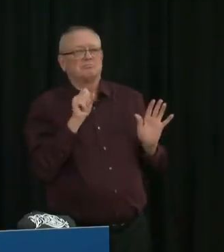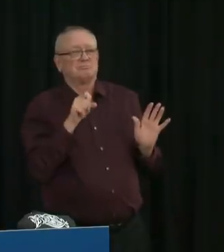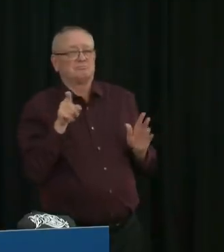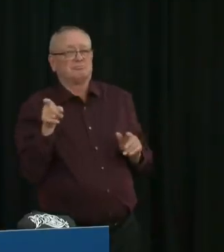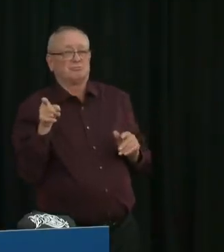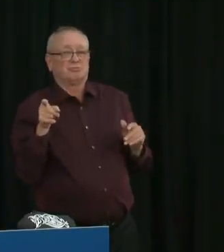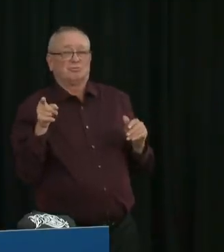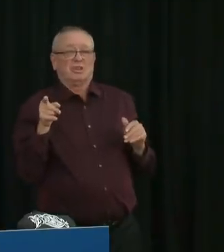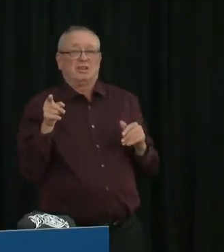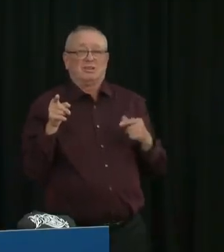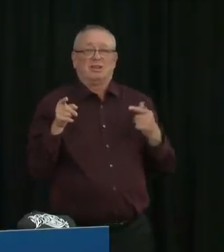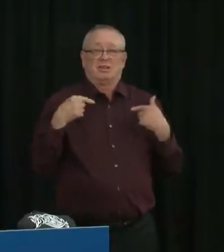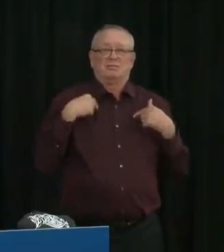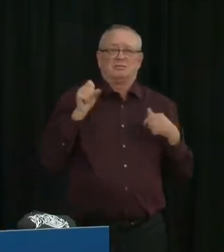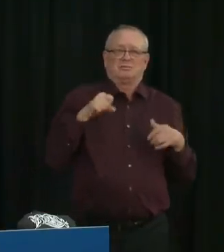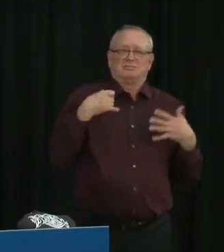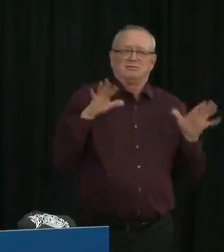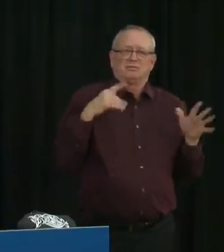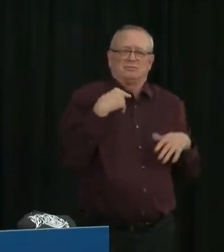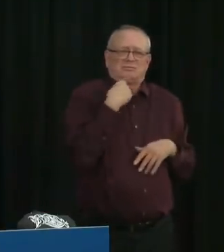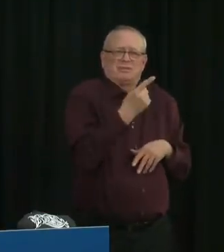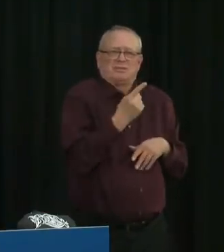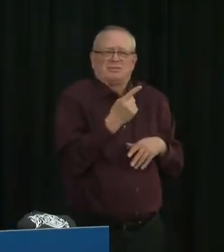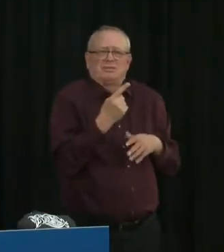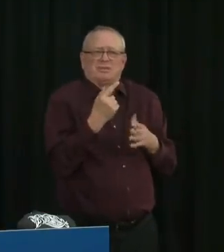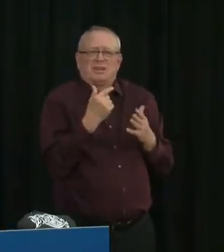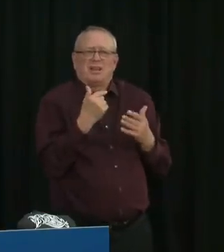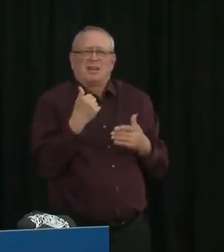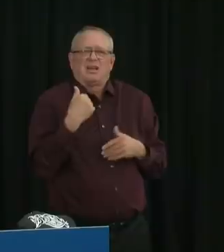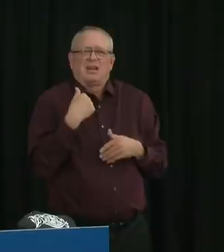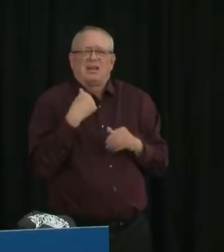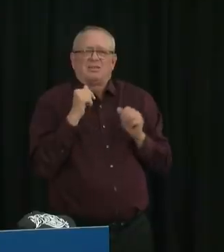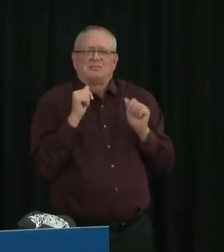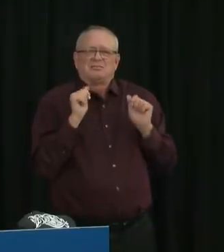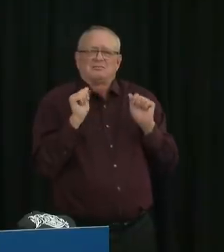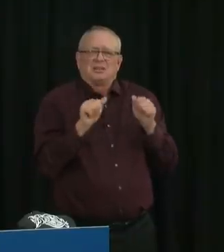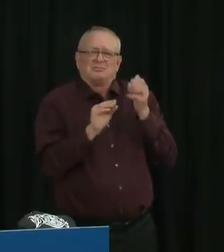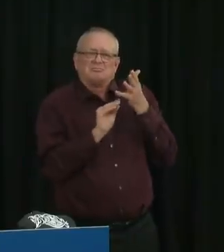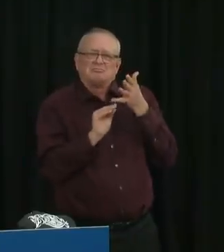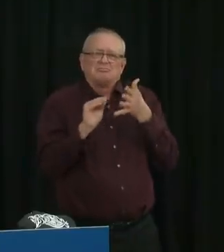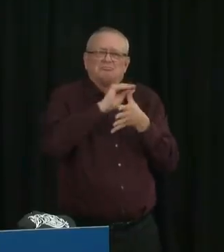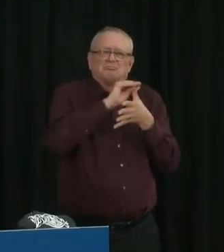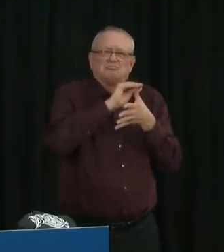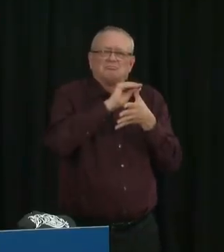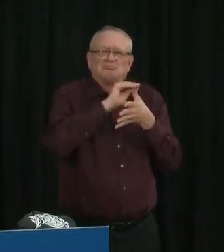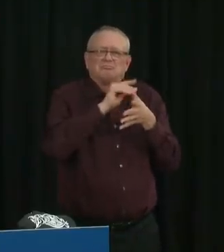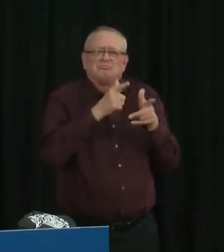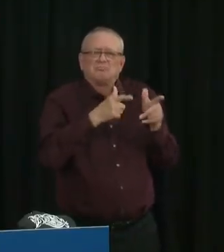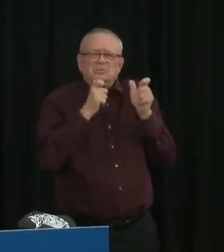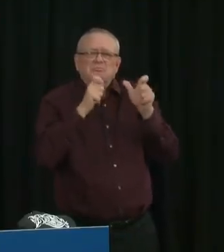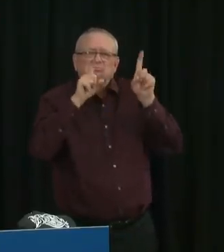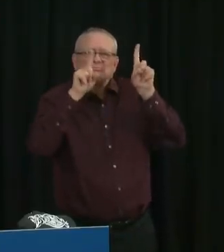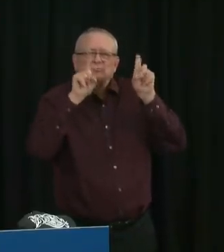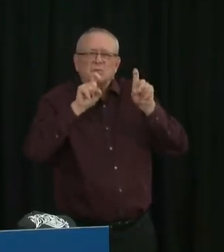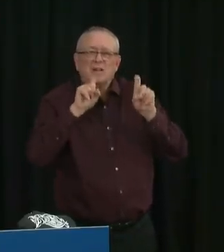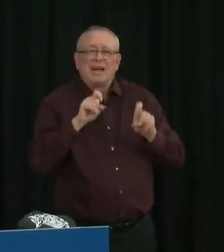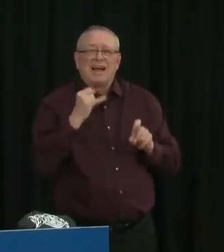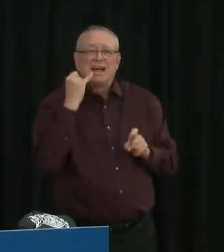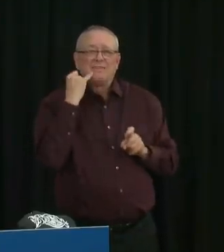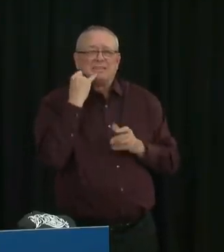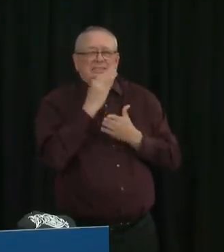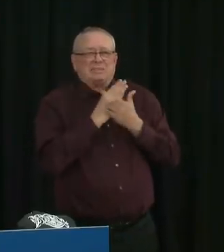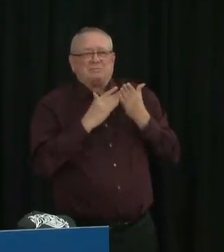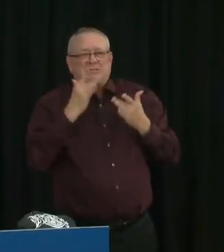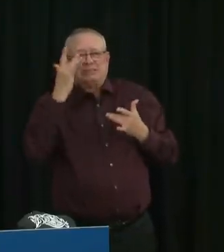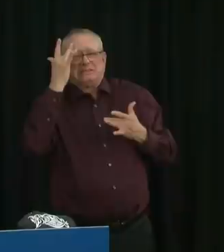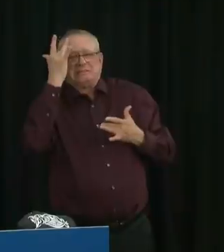been granted permission to access rapid testing the times that I've been symptomatic, but again, it's not a decision. I was